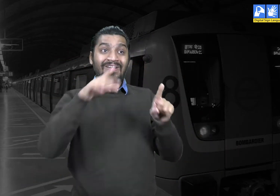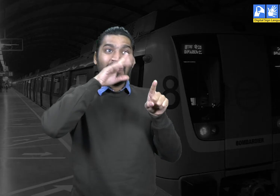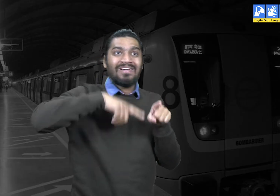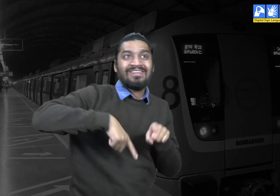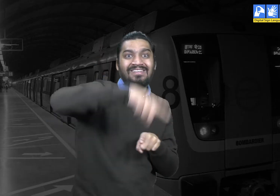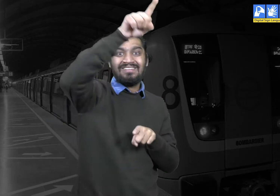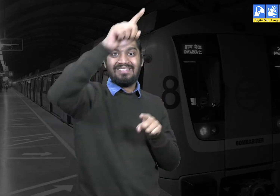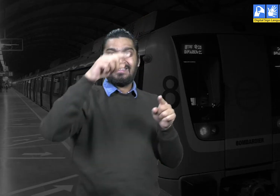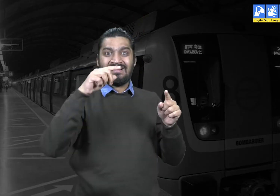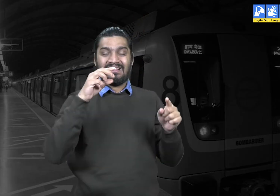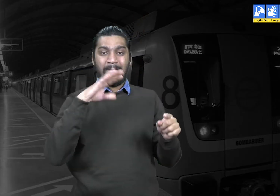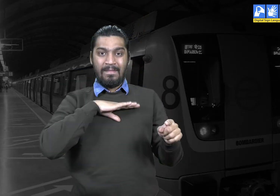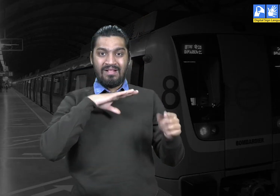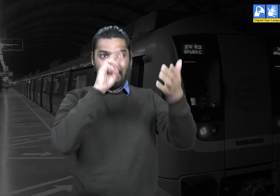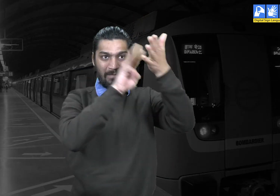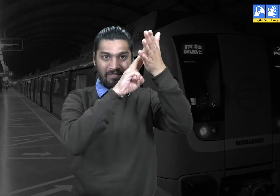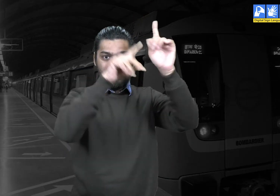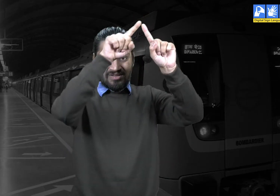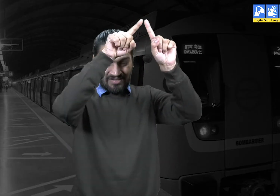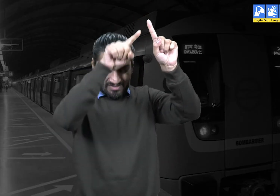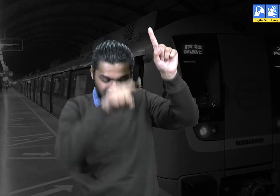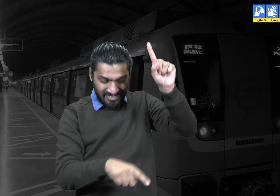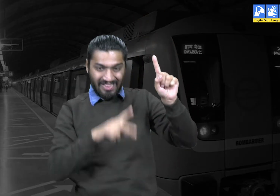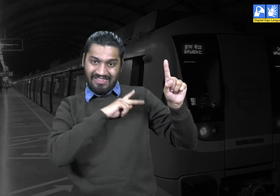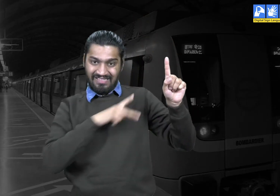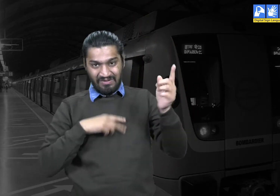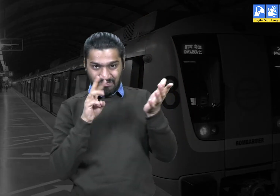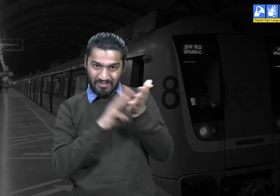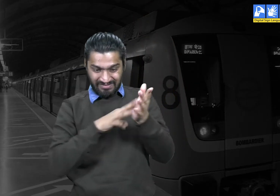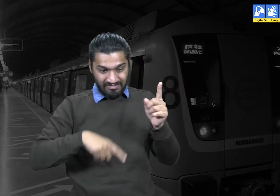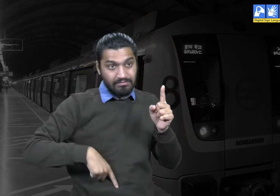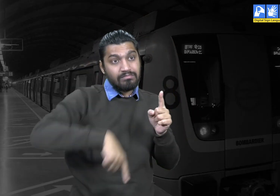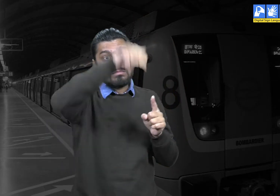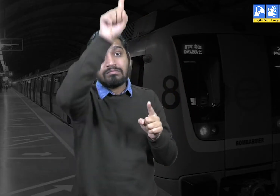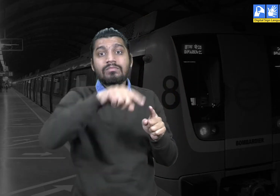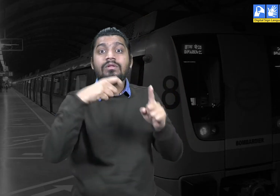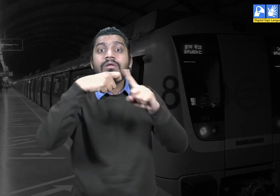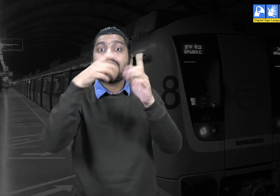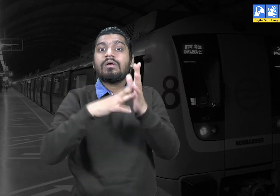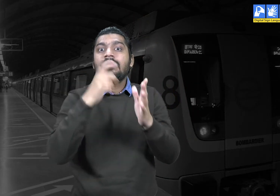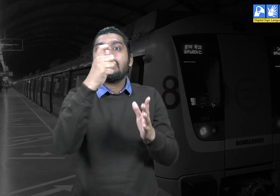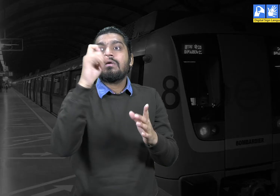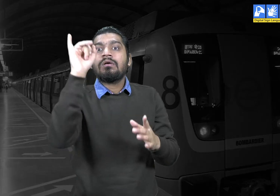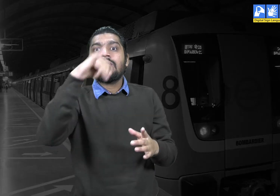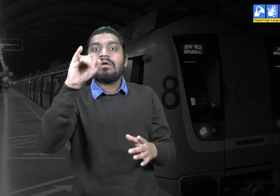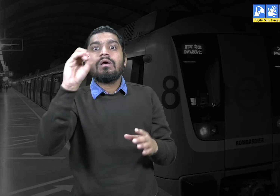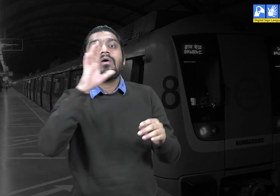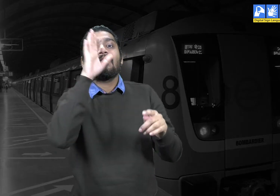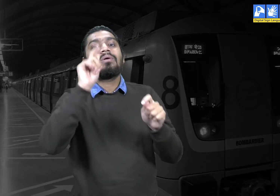ready from Maharashtra to Karnataka covering a total of 760 km.